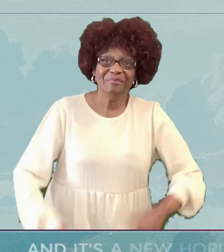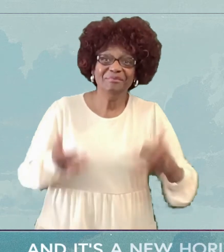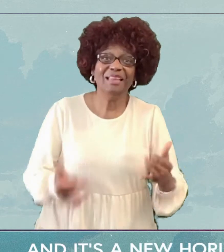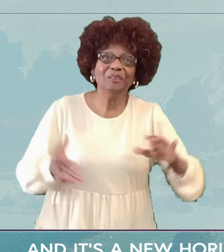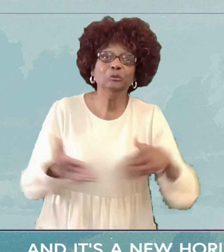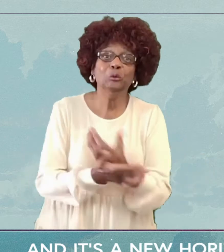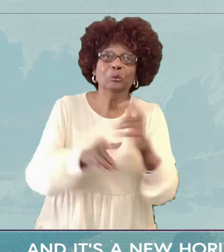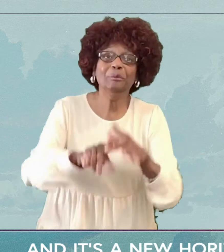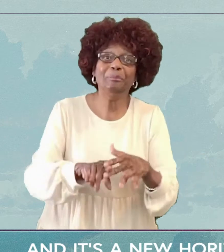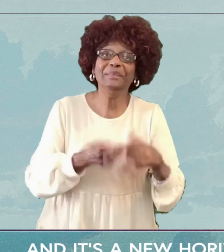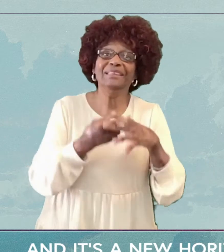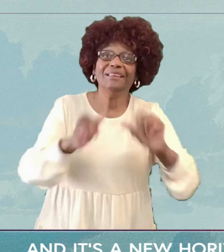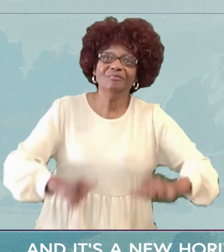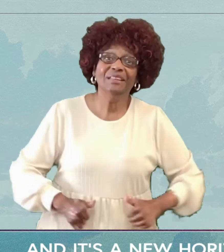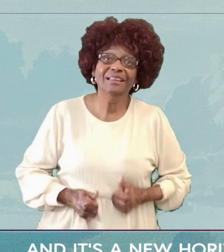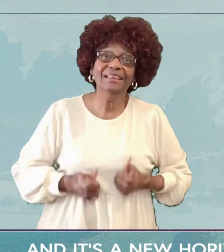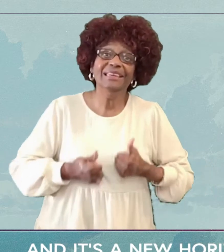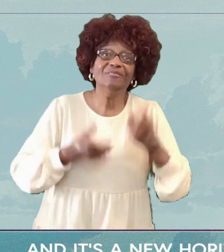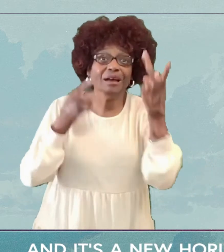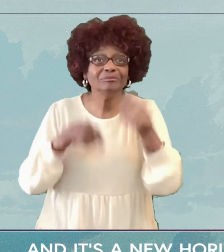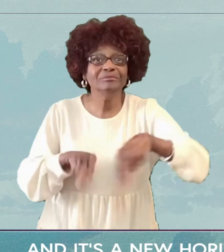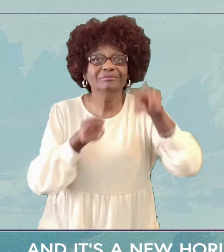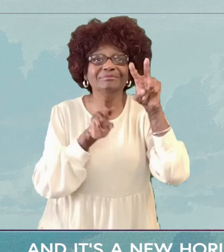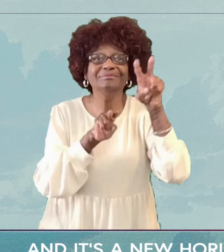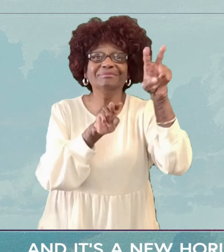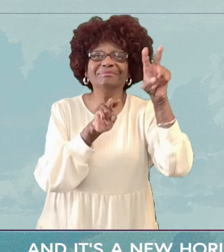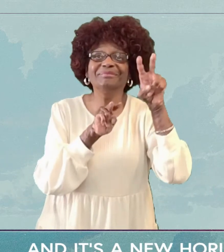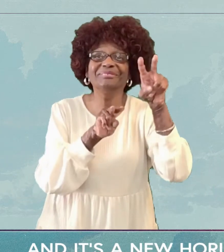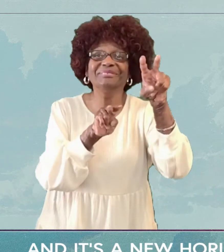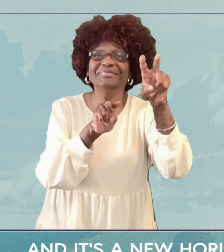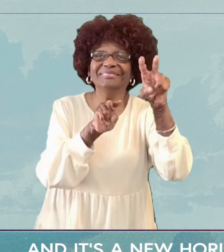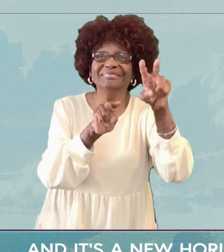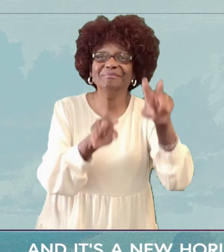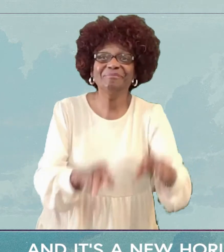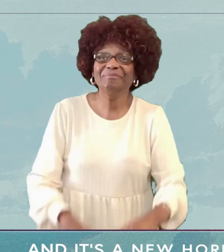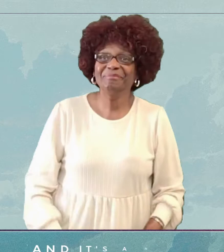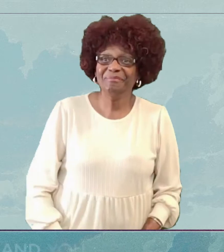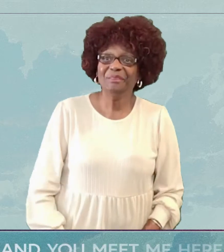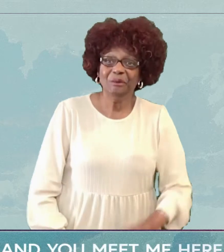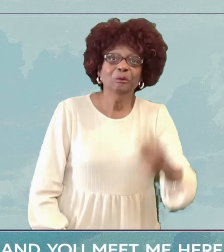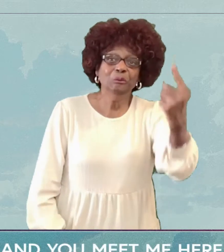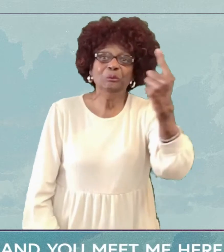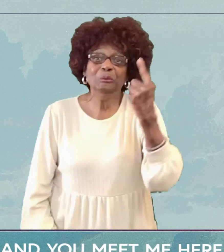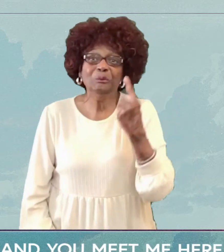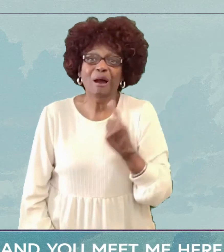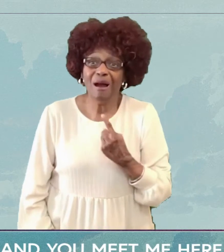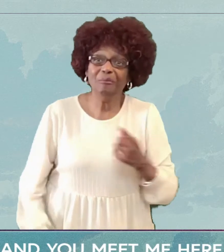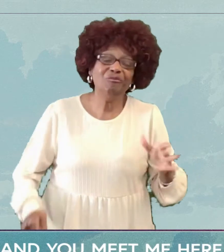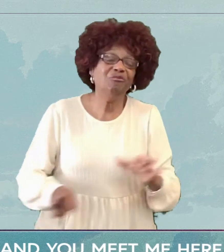And it's a new horizon And I'm set on you And you meet me